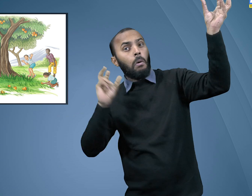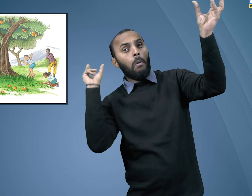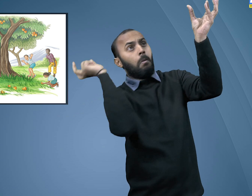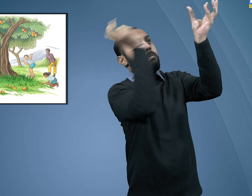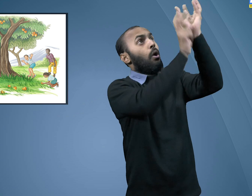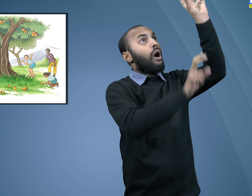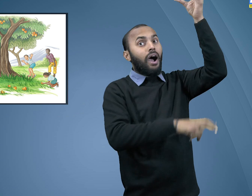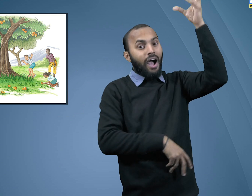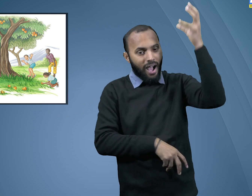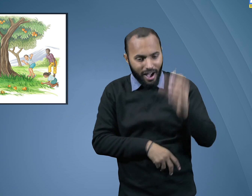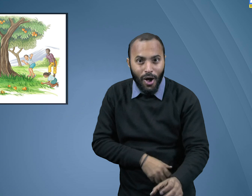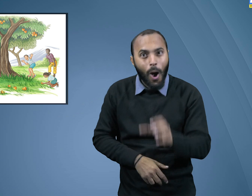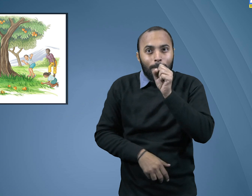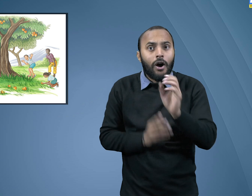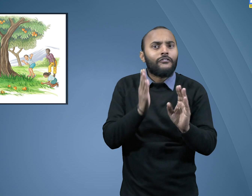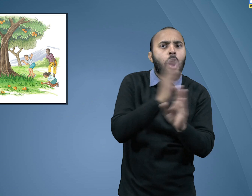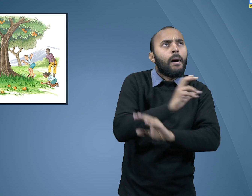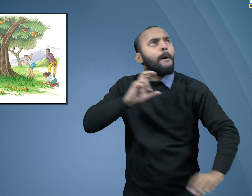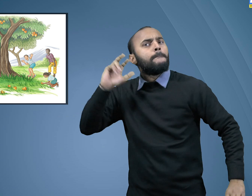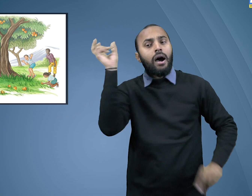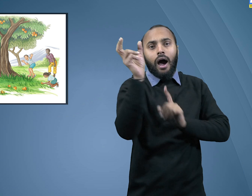forcefully towards the mango.